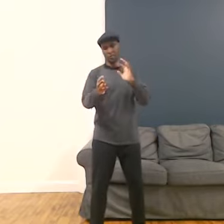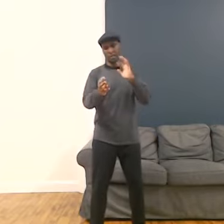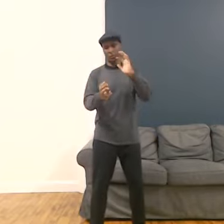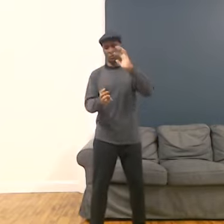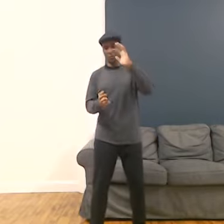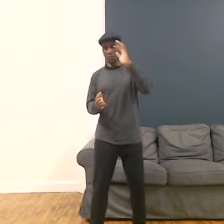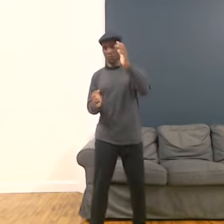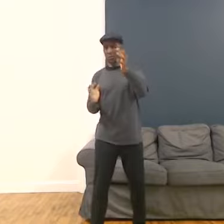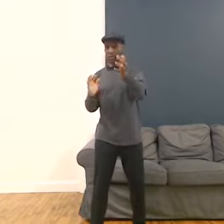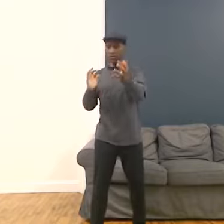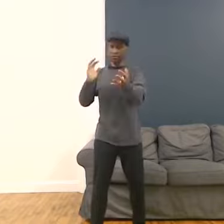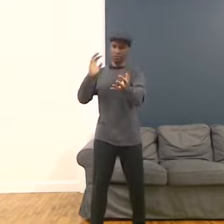How would you want to move it?